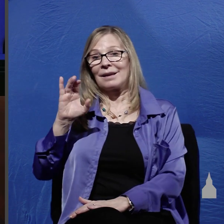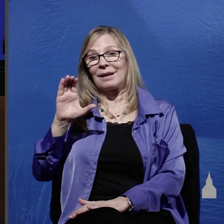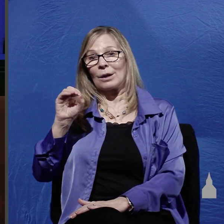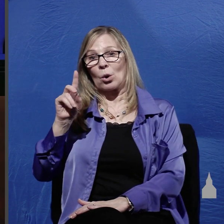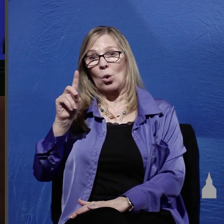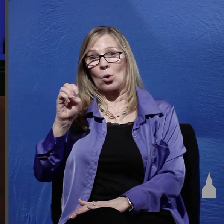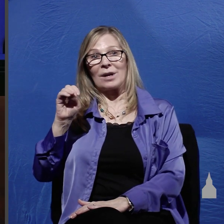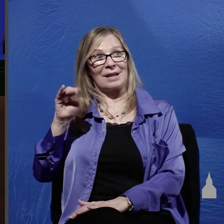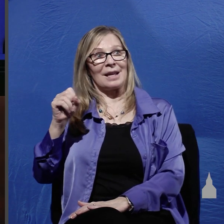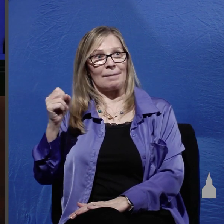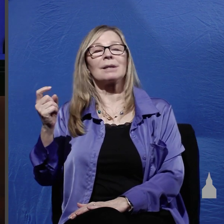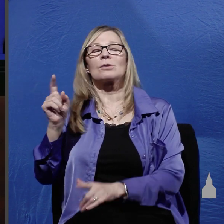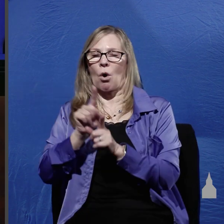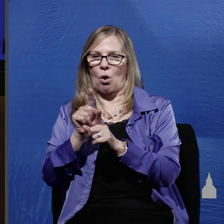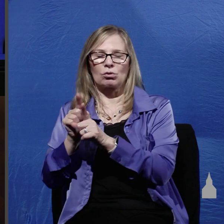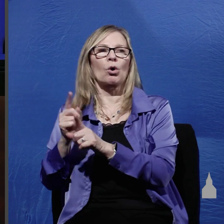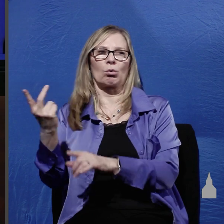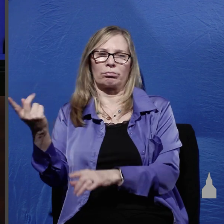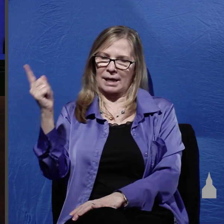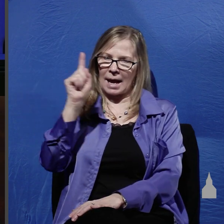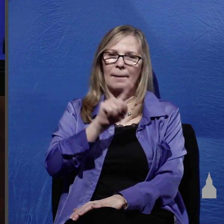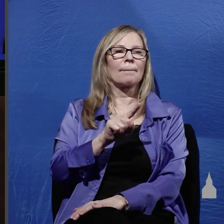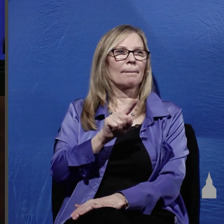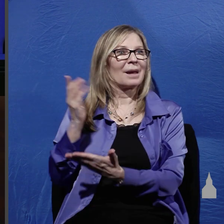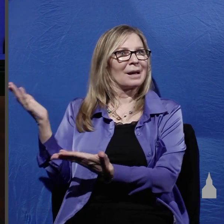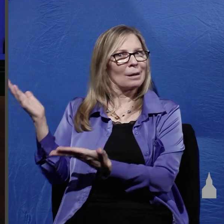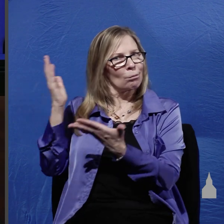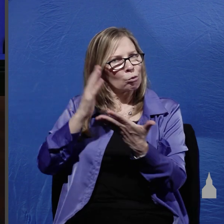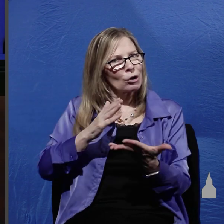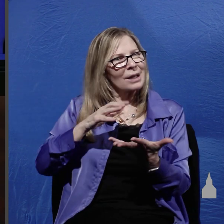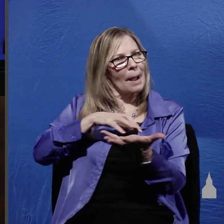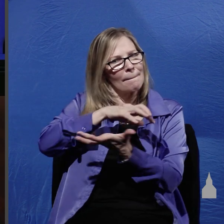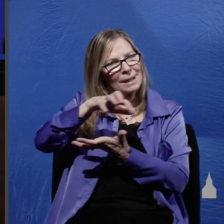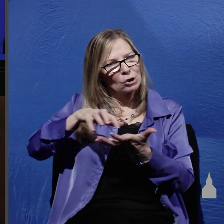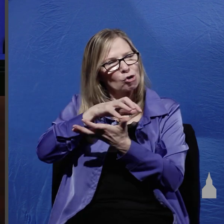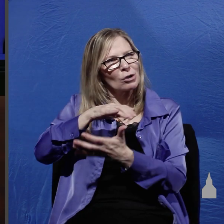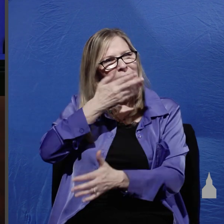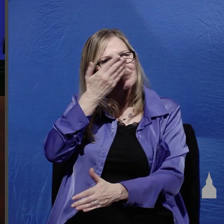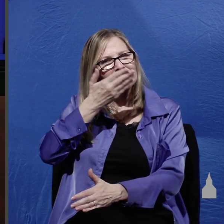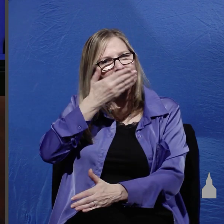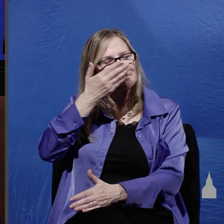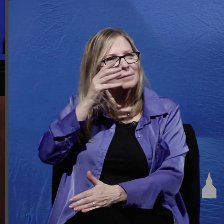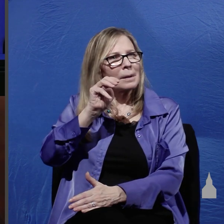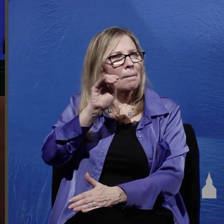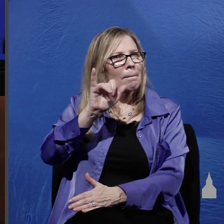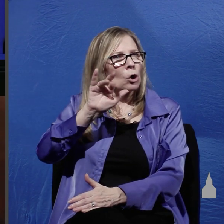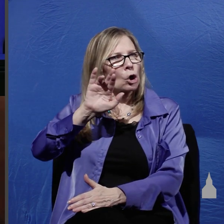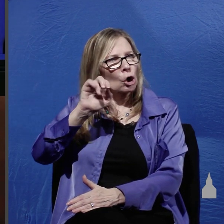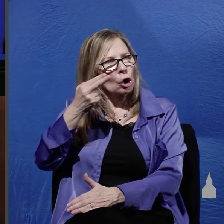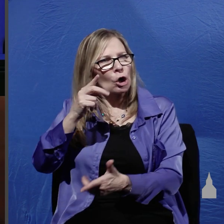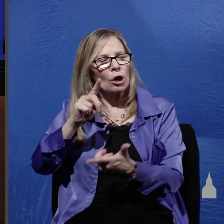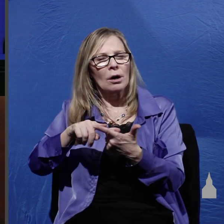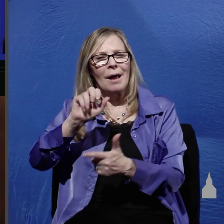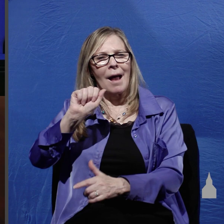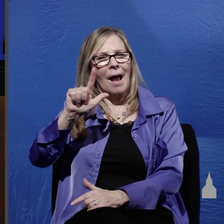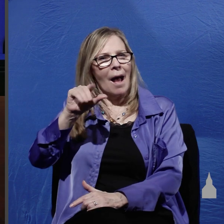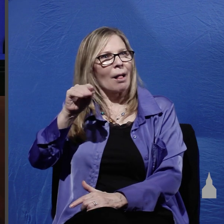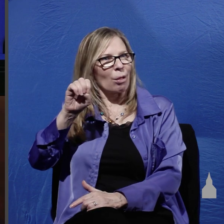to him by night also came bringing a mixture of myrrh and aloes about a hundred pounds weight so they took the body of Jesus